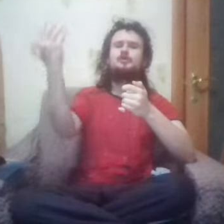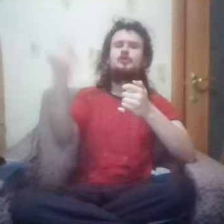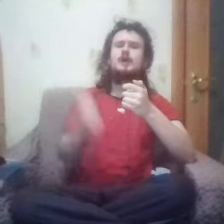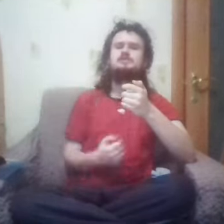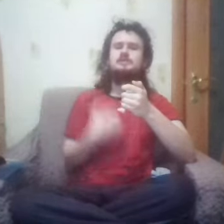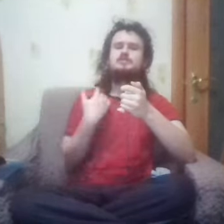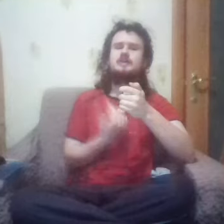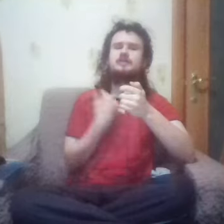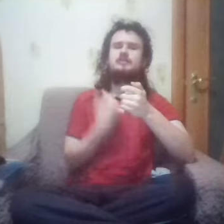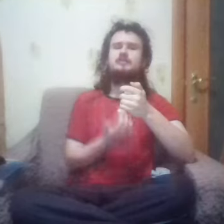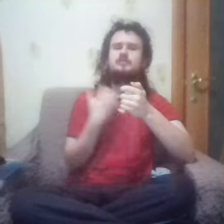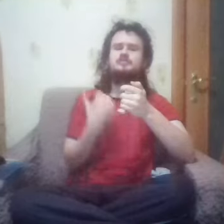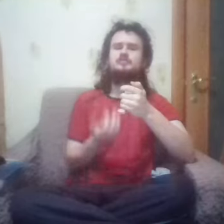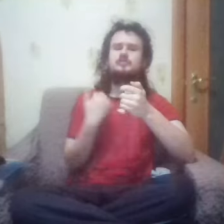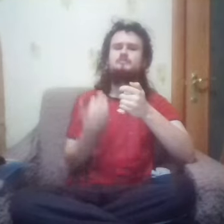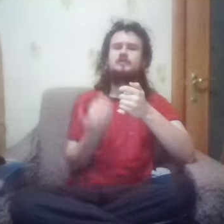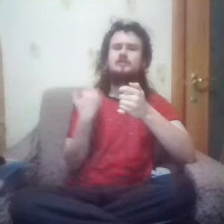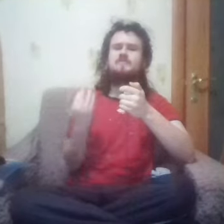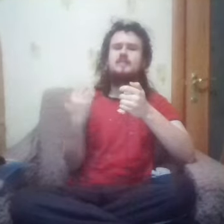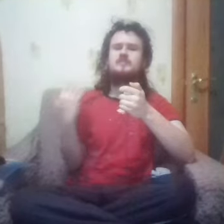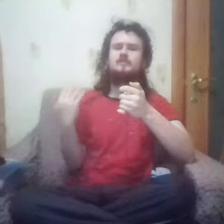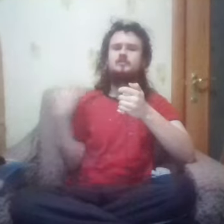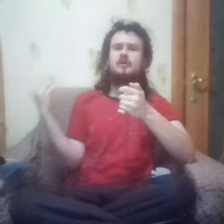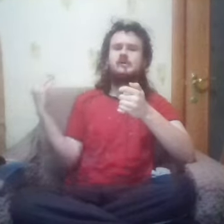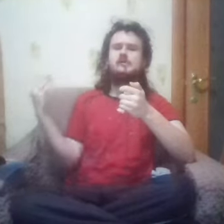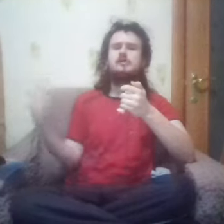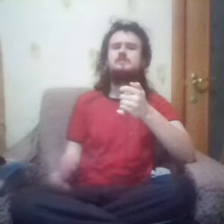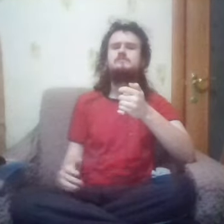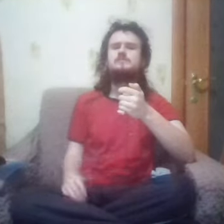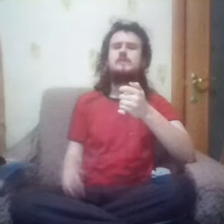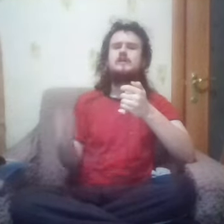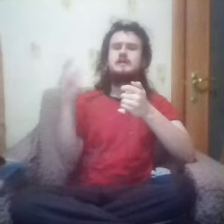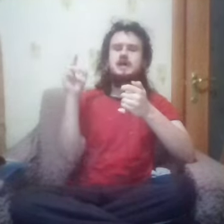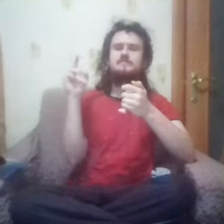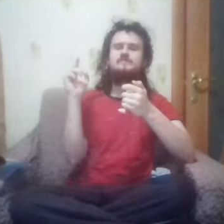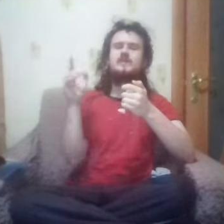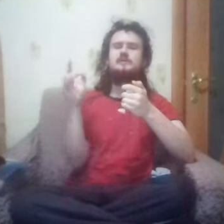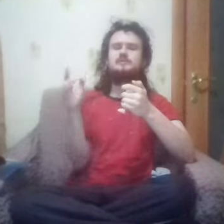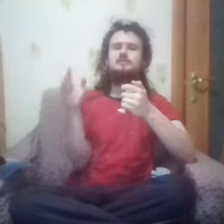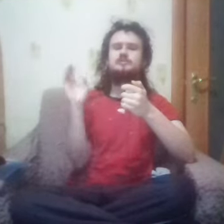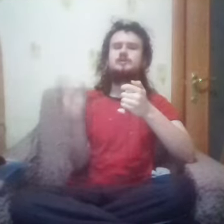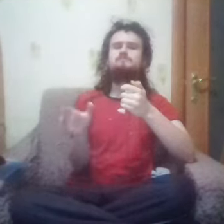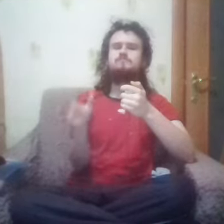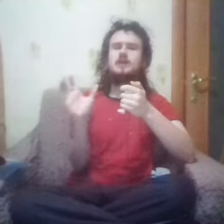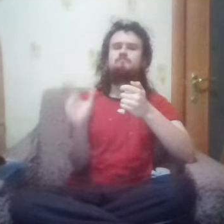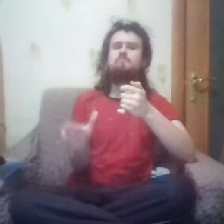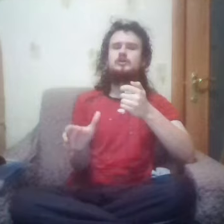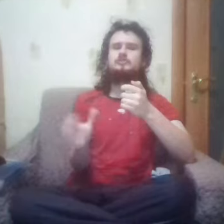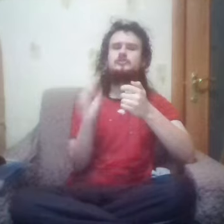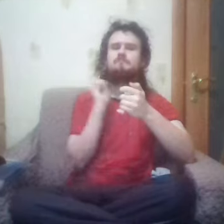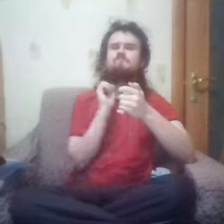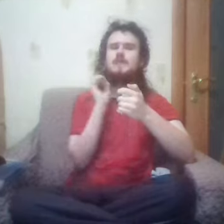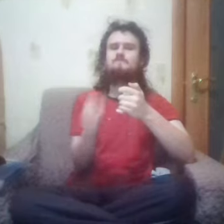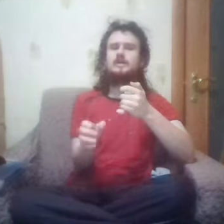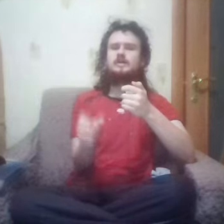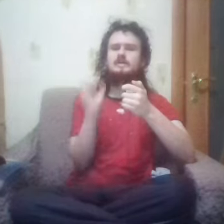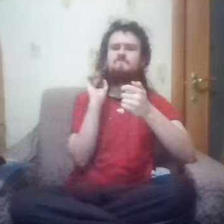Take a look into the middle of any evil near Heaven fire up my blood I'm waiting for